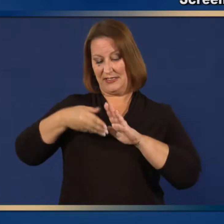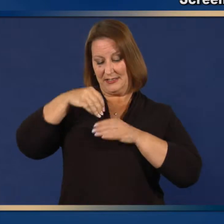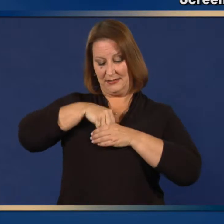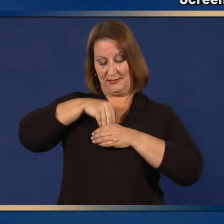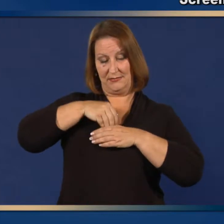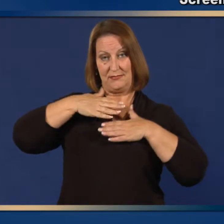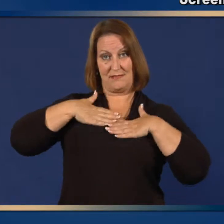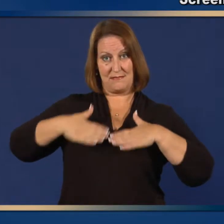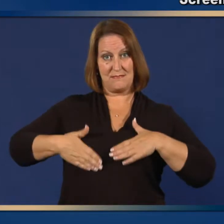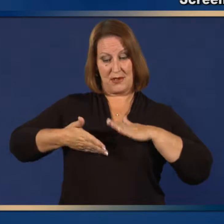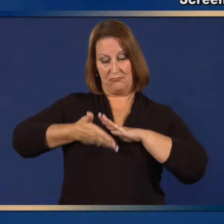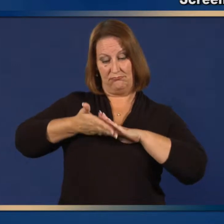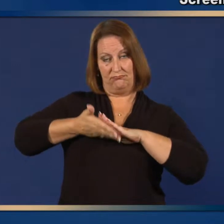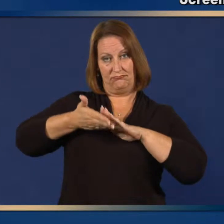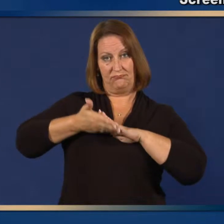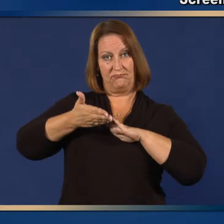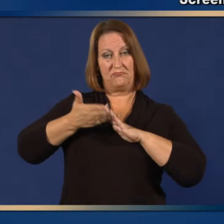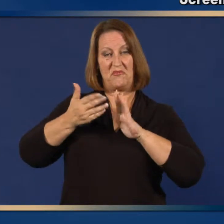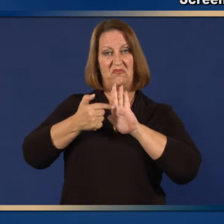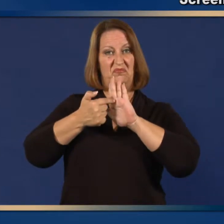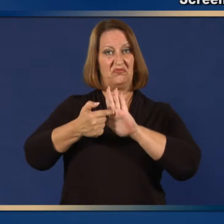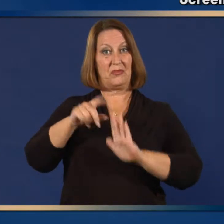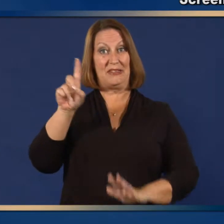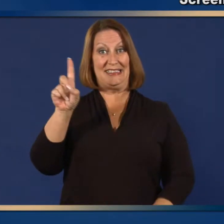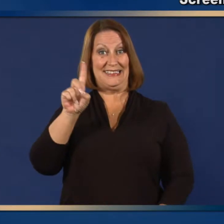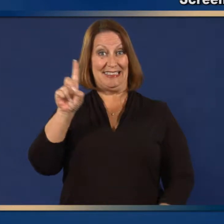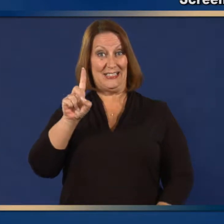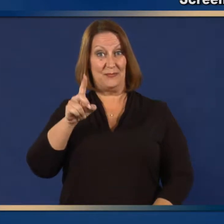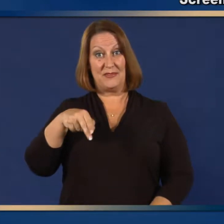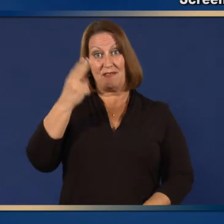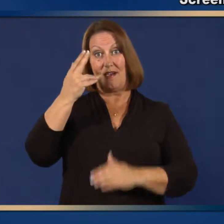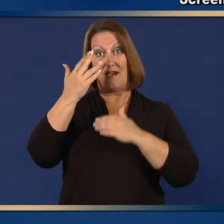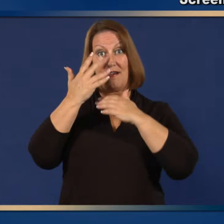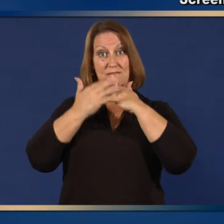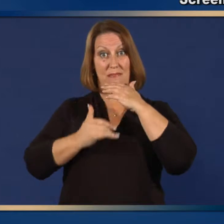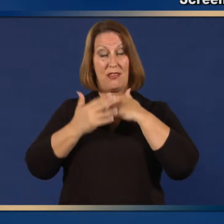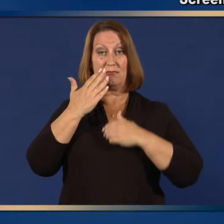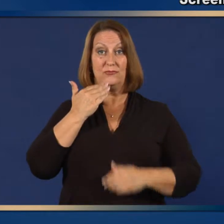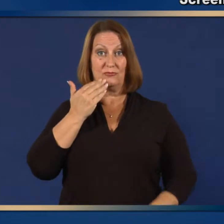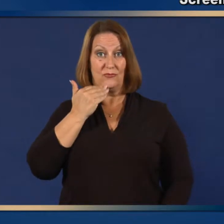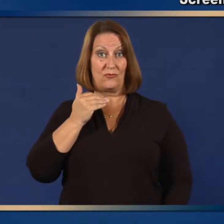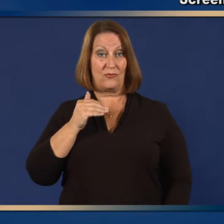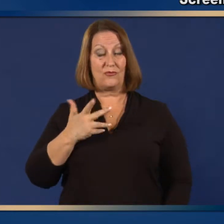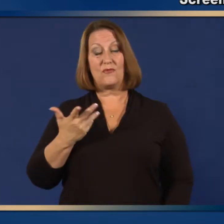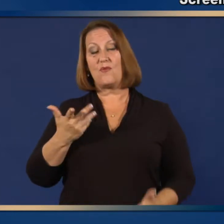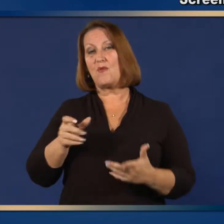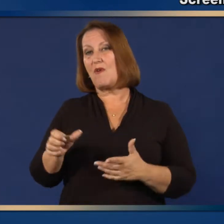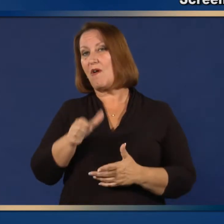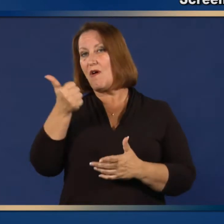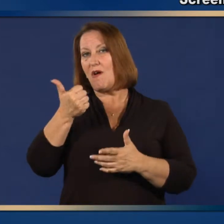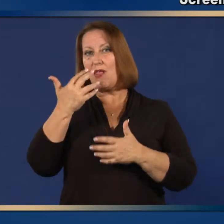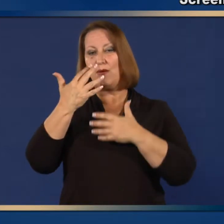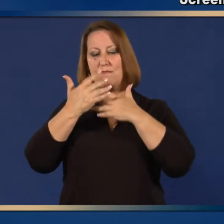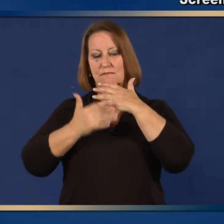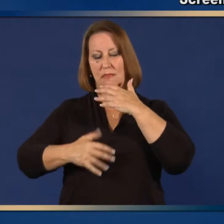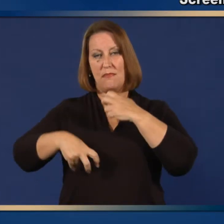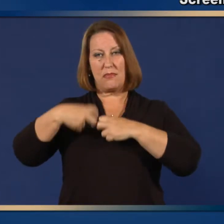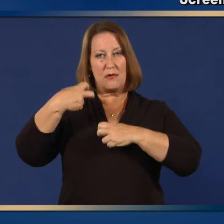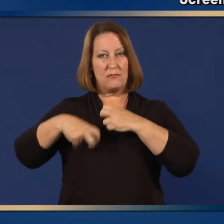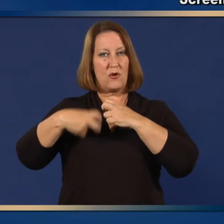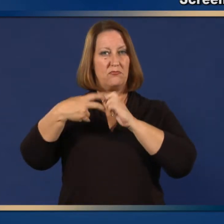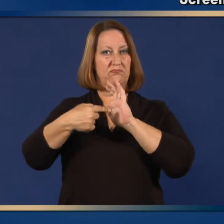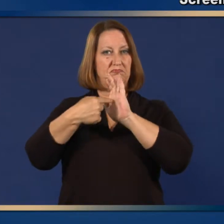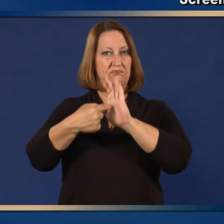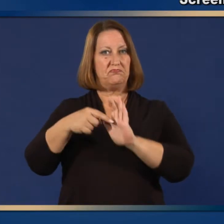disease such as diabetes, 7. anemia or